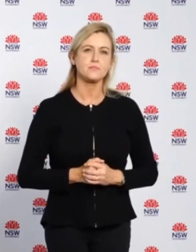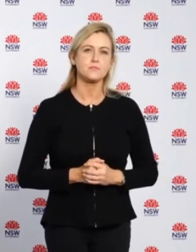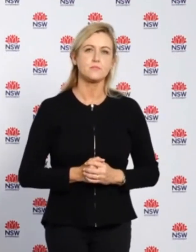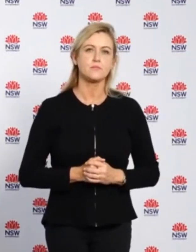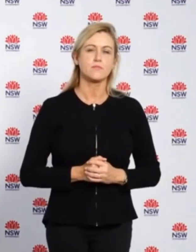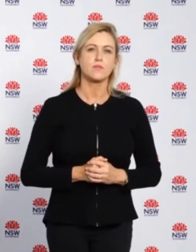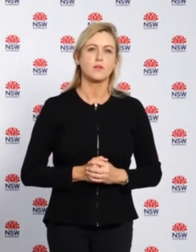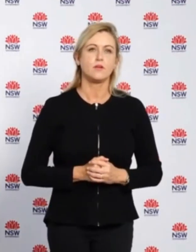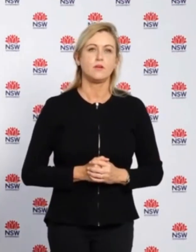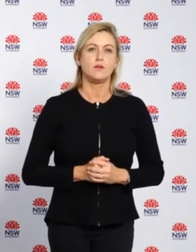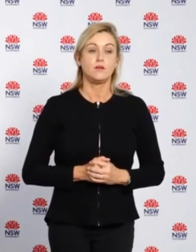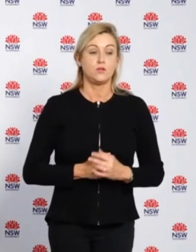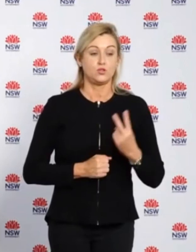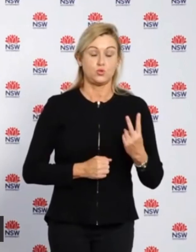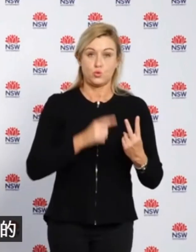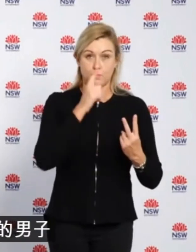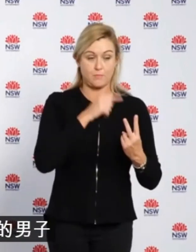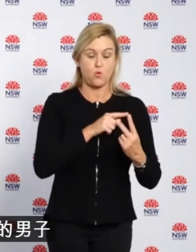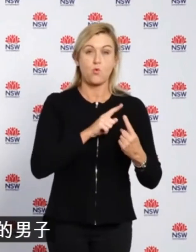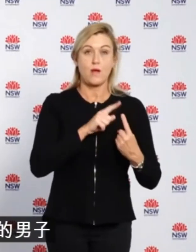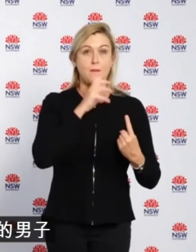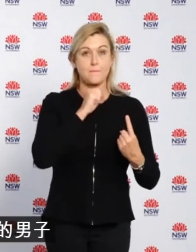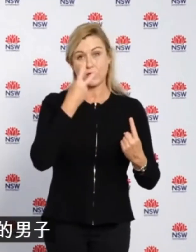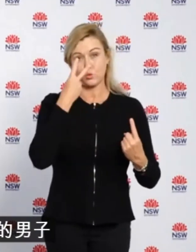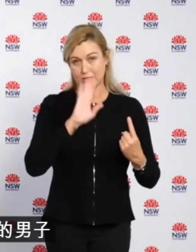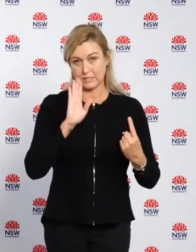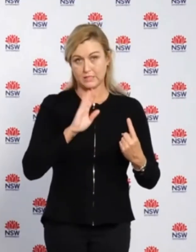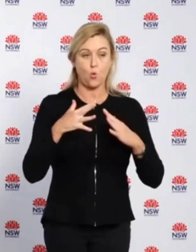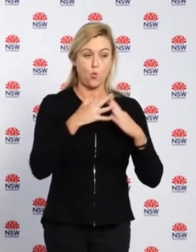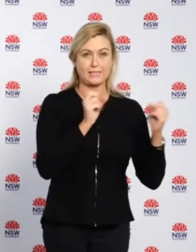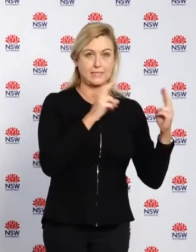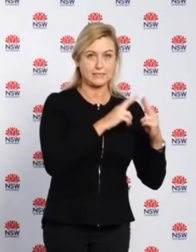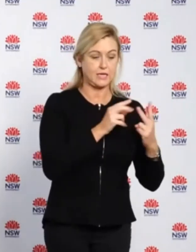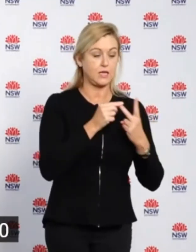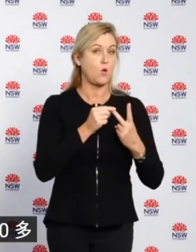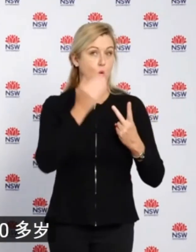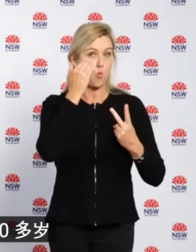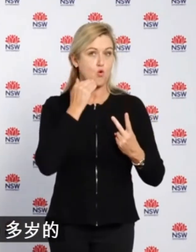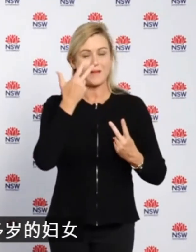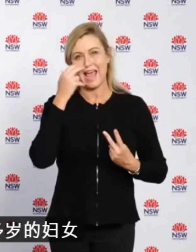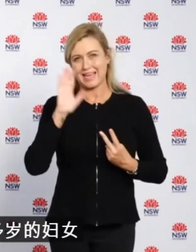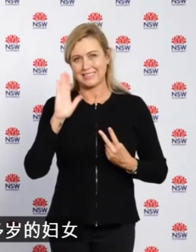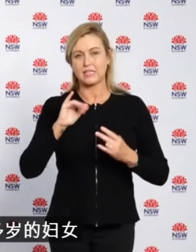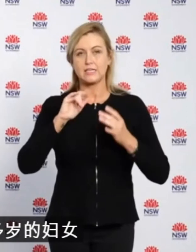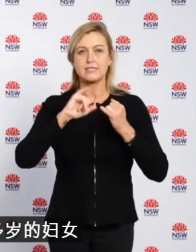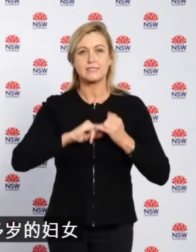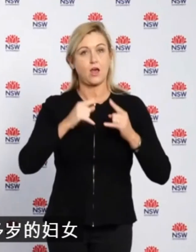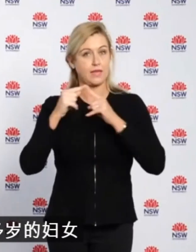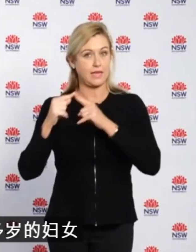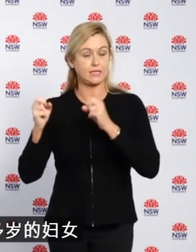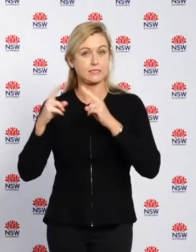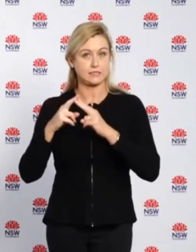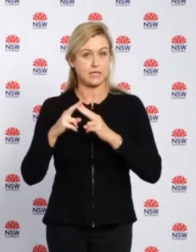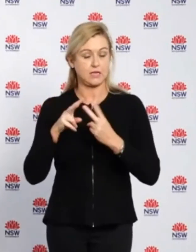people, a man in his twenties from western Sydney and a woman in her eighties from southeastern Sydney,